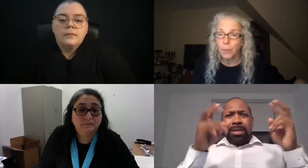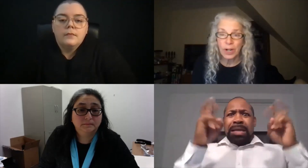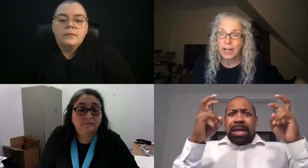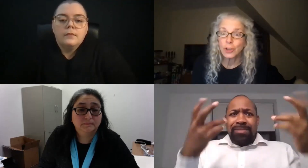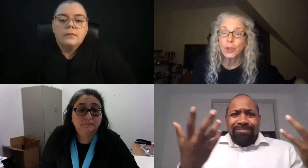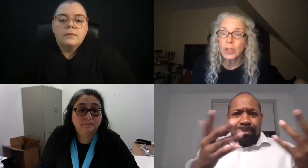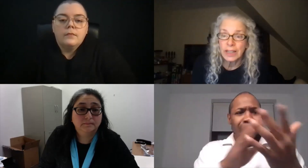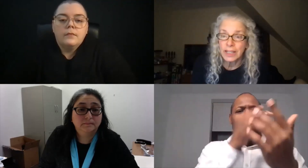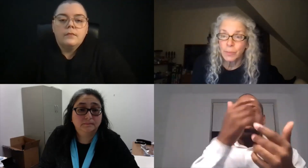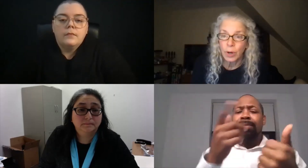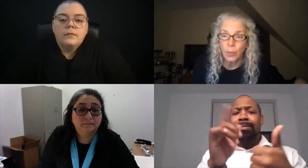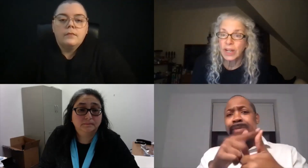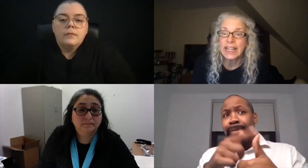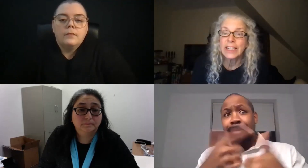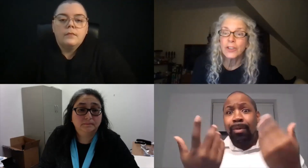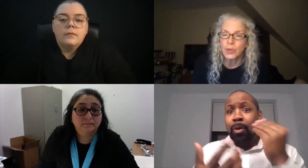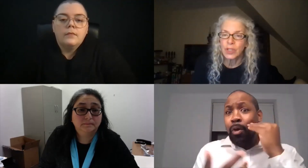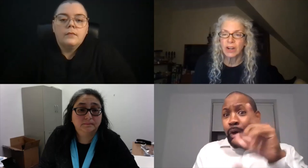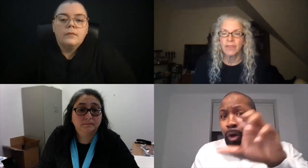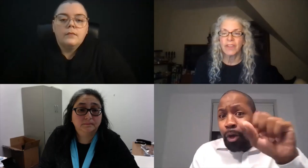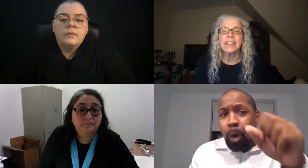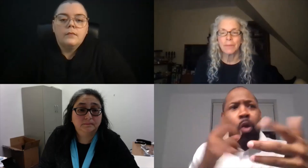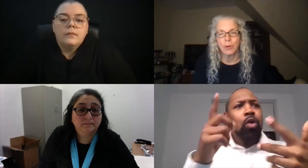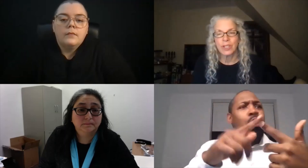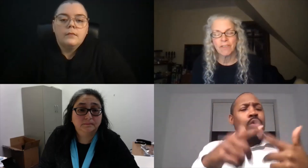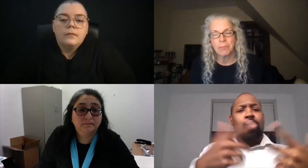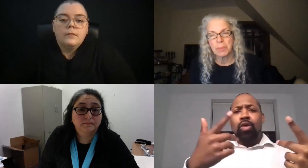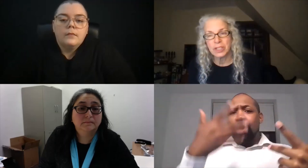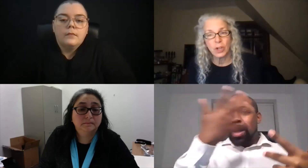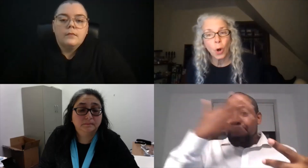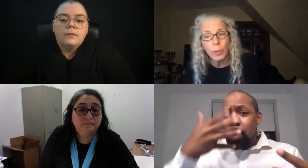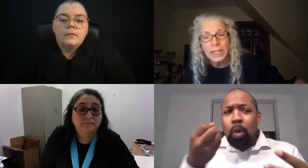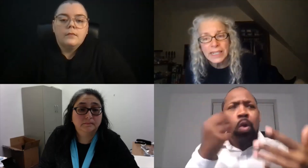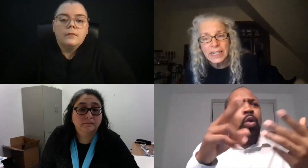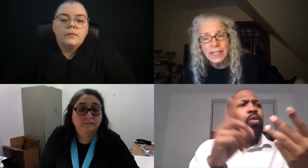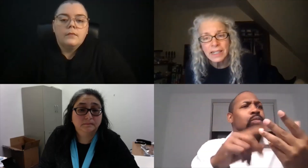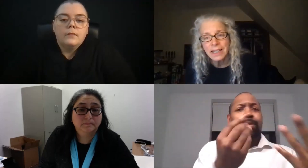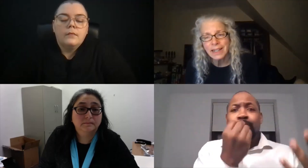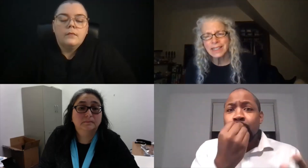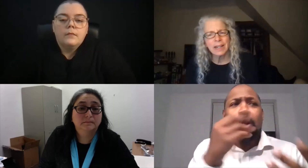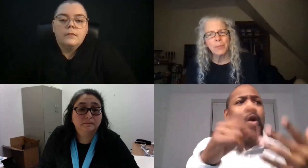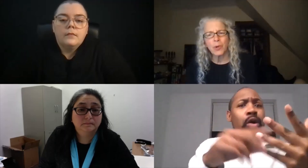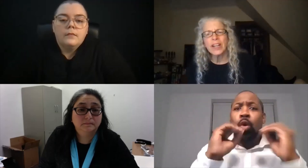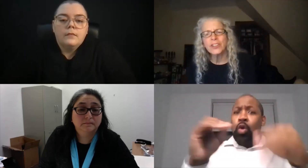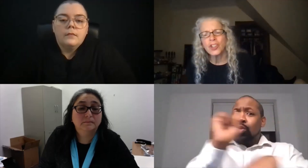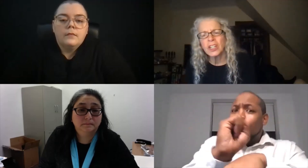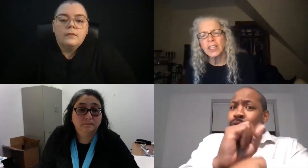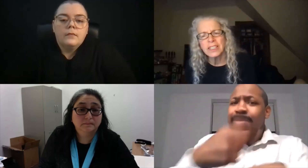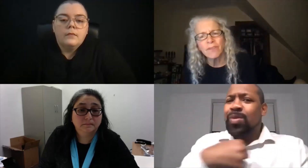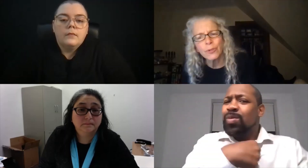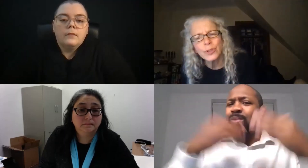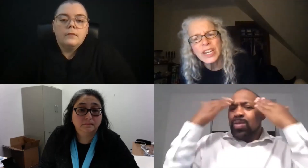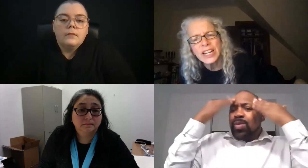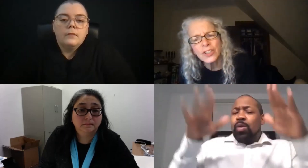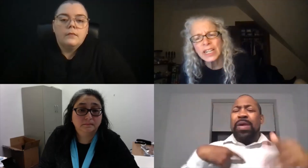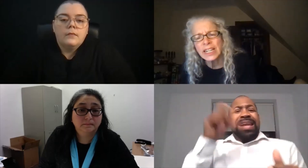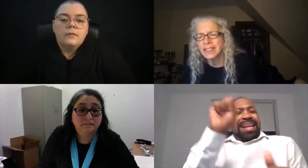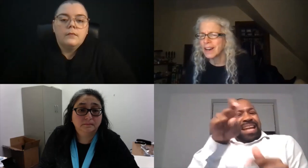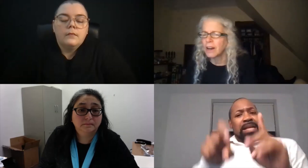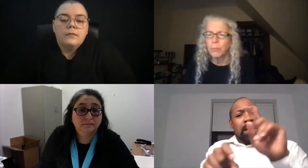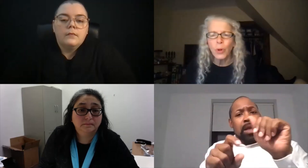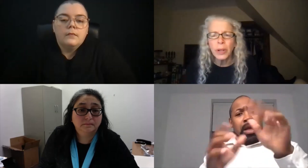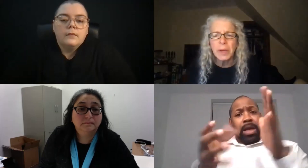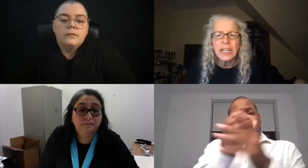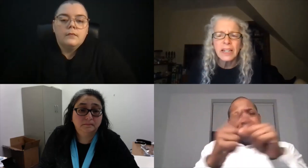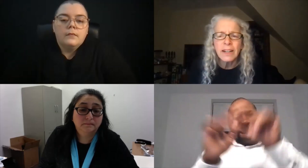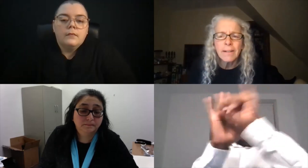And we're not sure at this point, what are the issues that are facing most deaf people is the homelessness, is it immigration, is it food scarcity, is